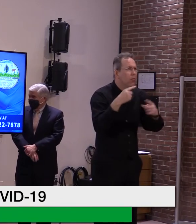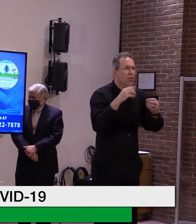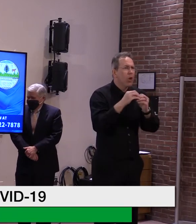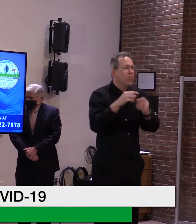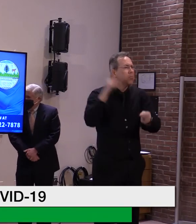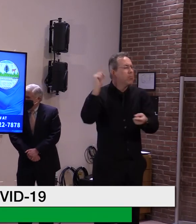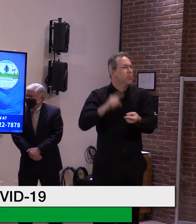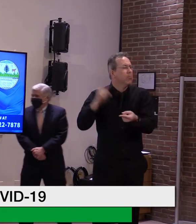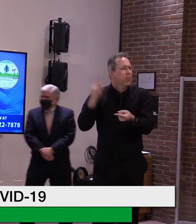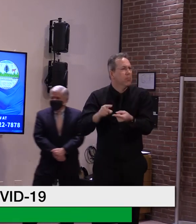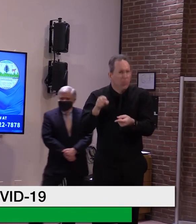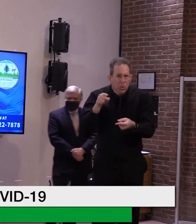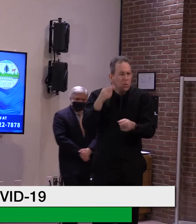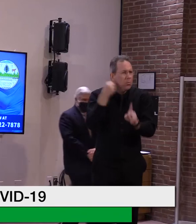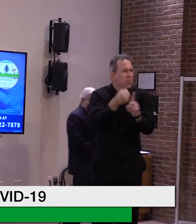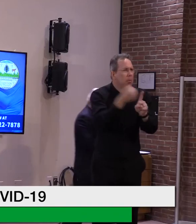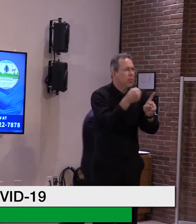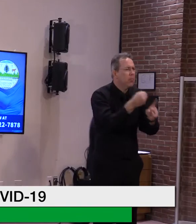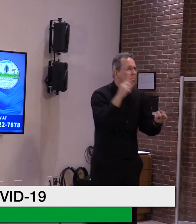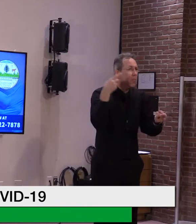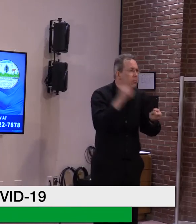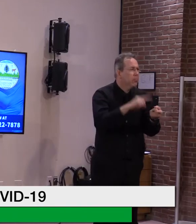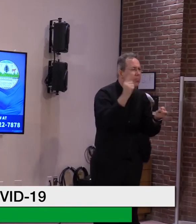Commissioner Pichak has an addition as well.